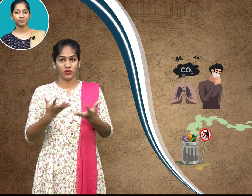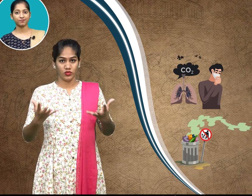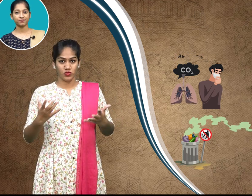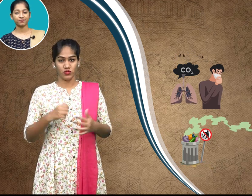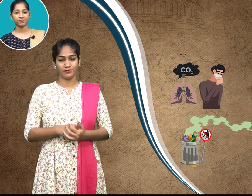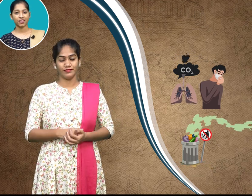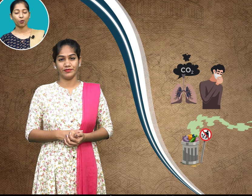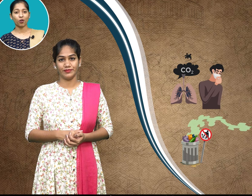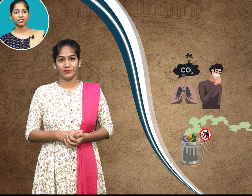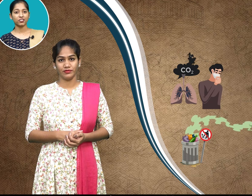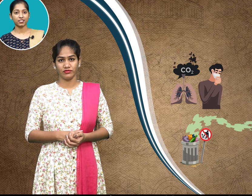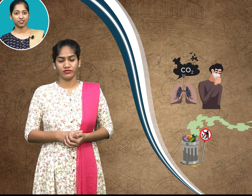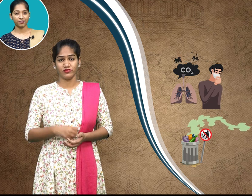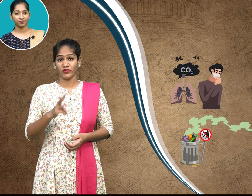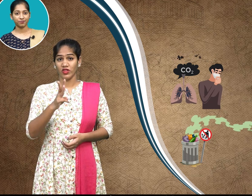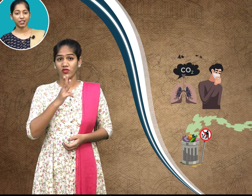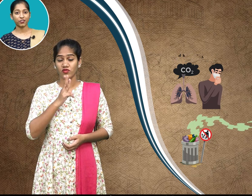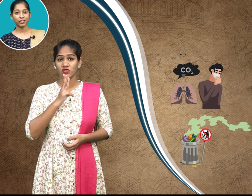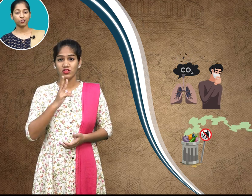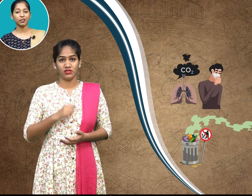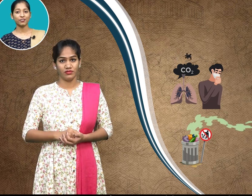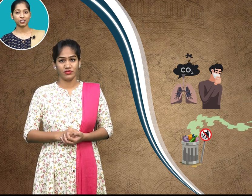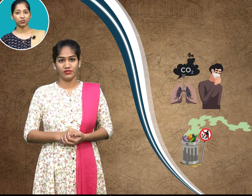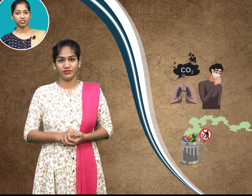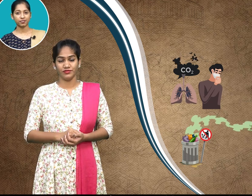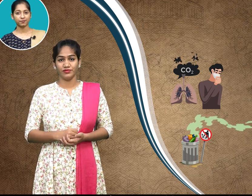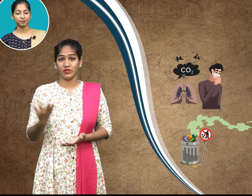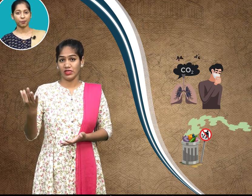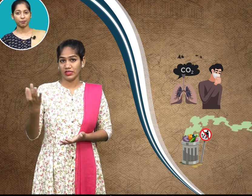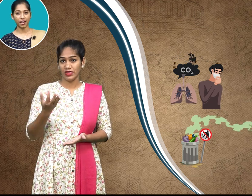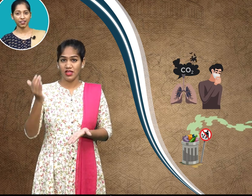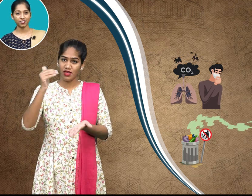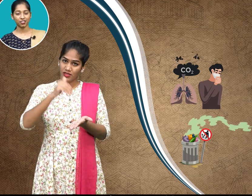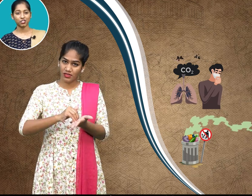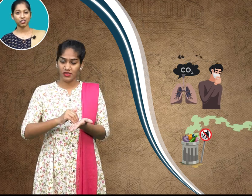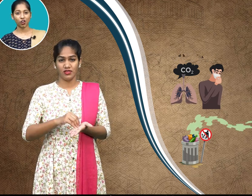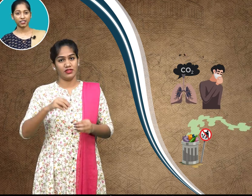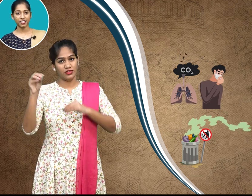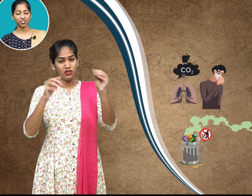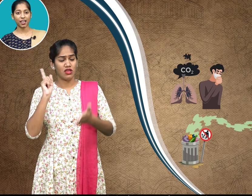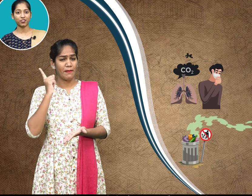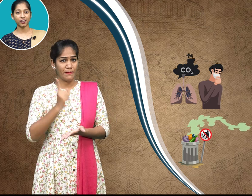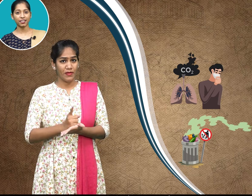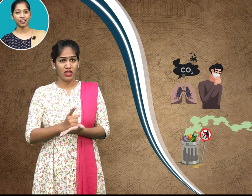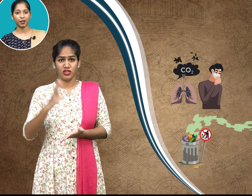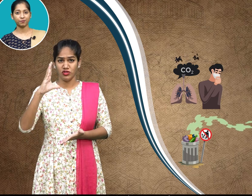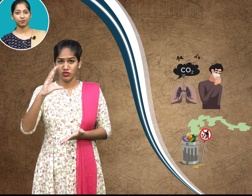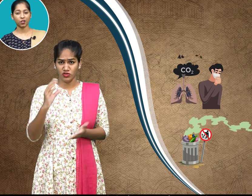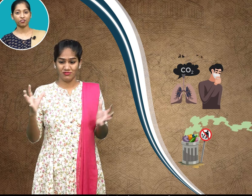water is a renewable resource but shortage and drying up of